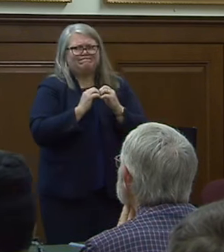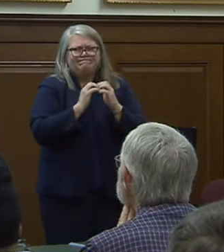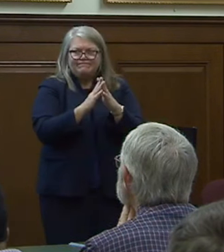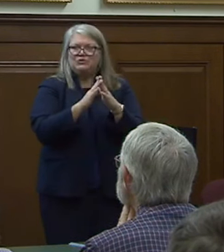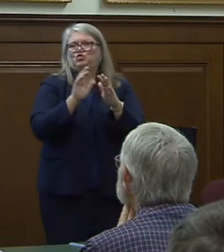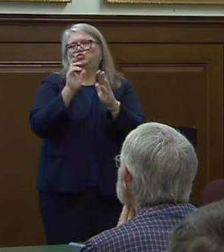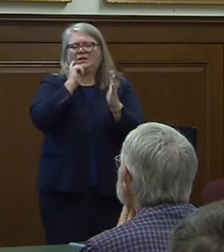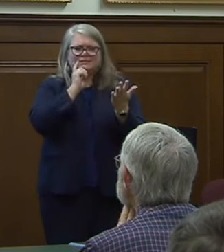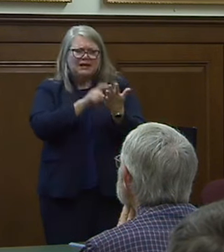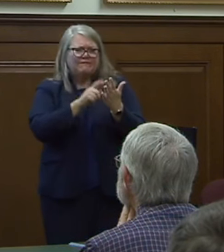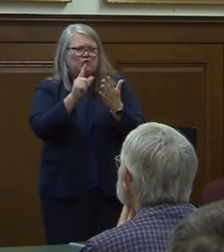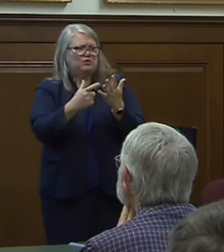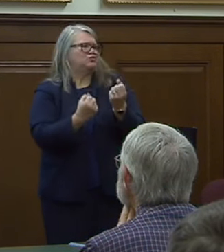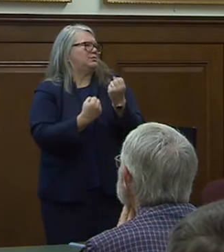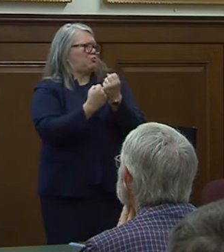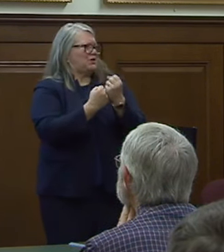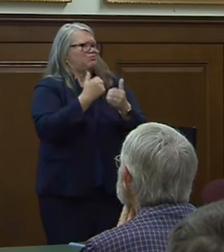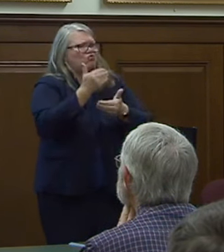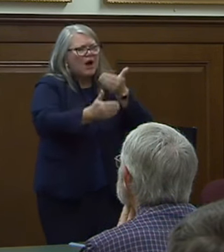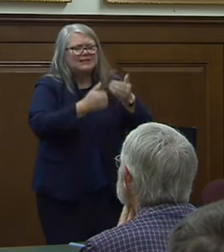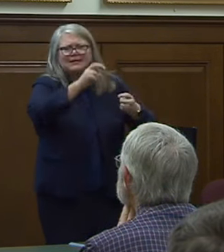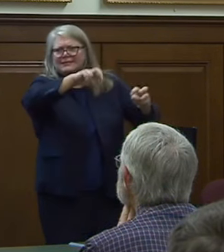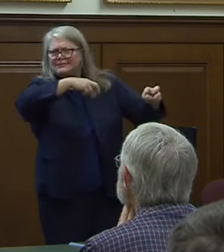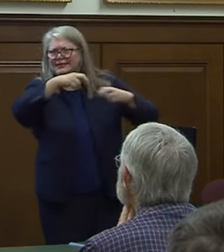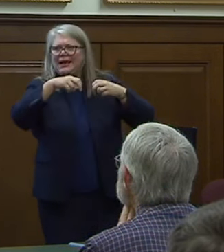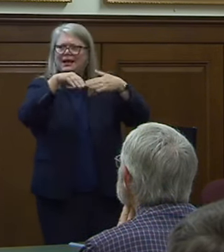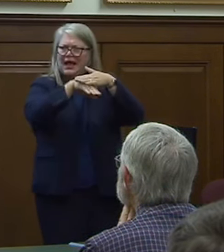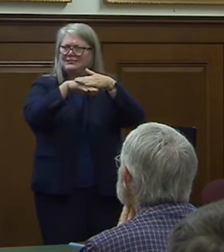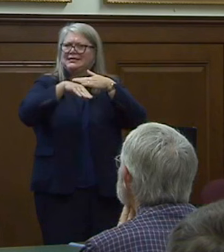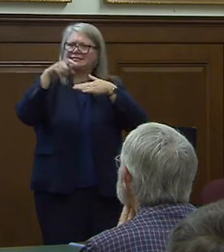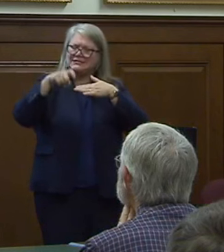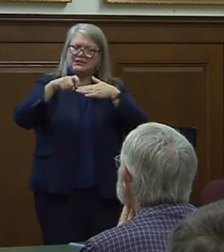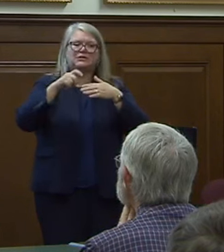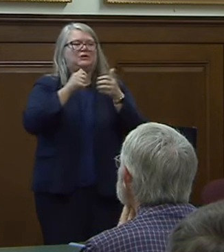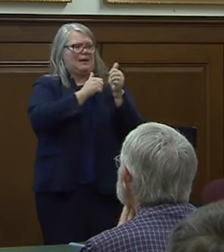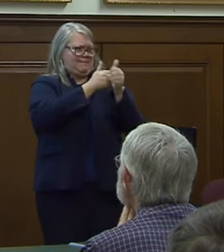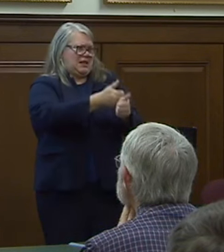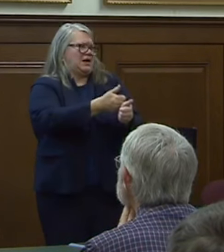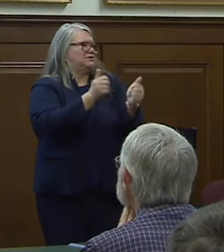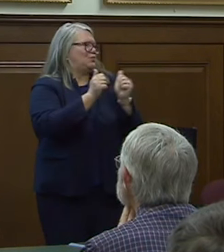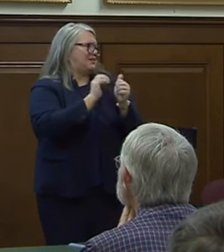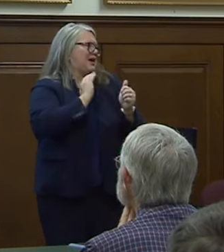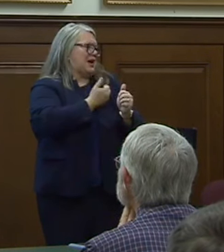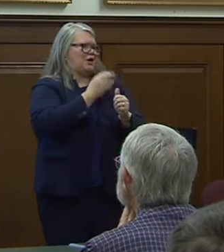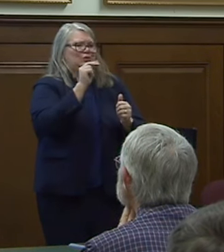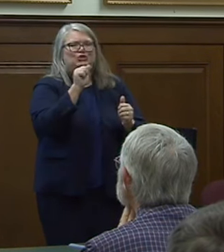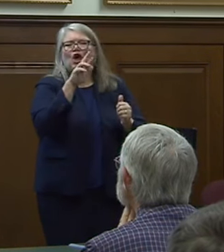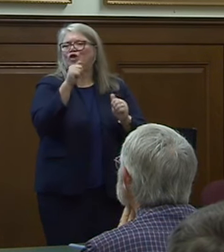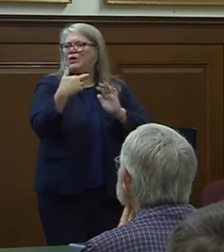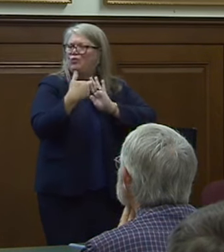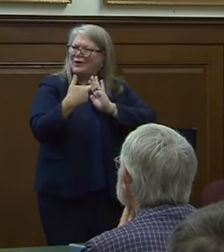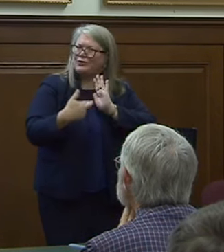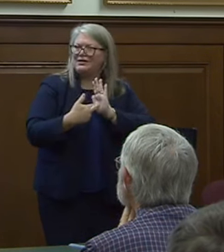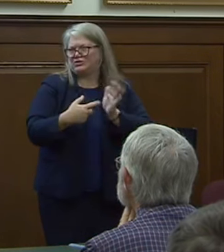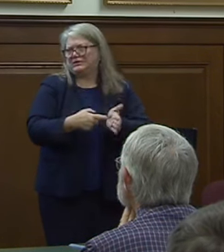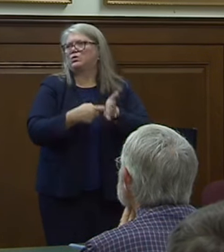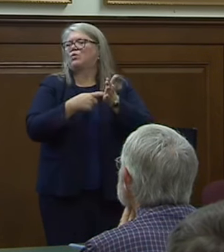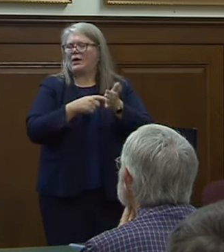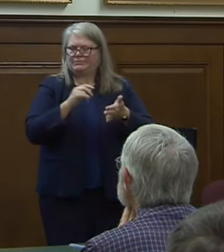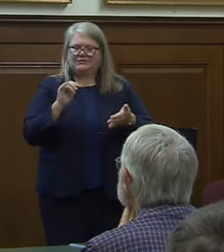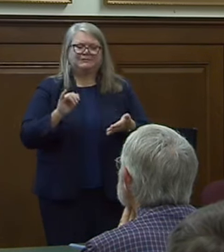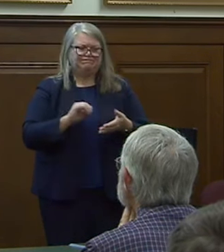tools to support the processing and access needs in compliance with our nara regulations and requirements